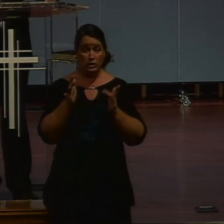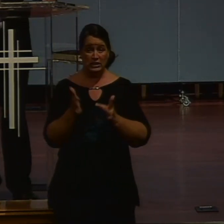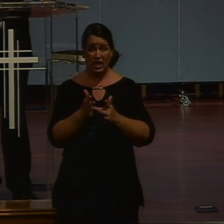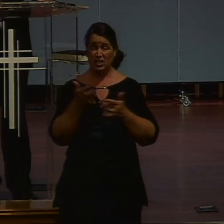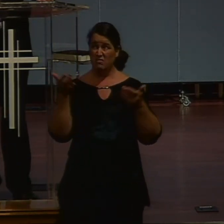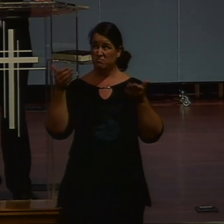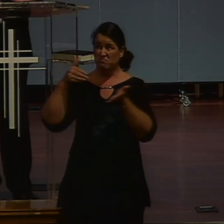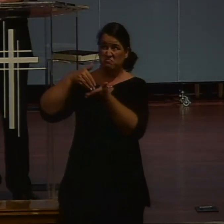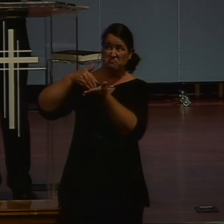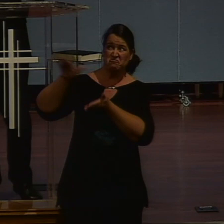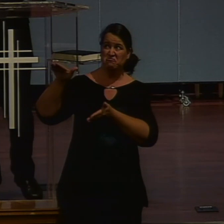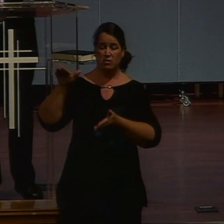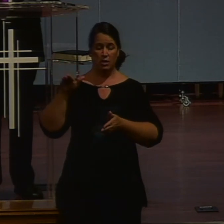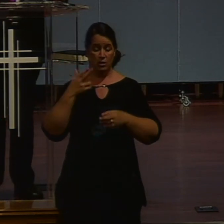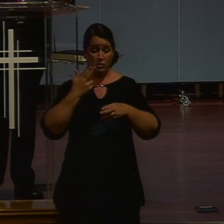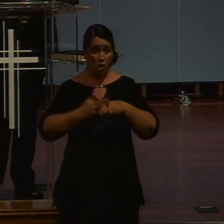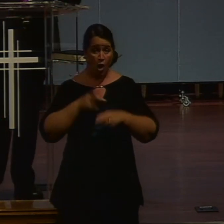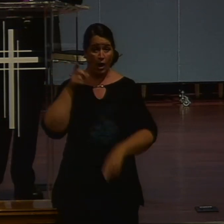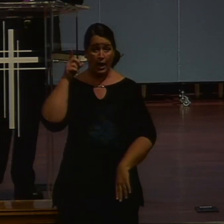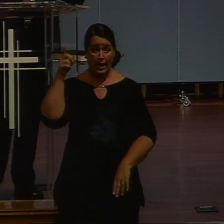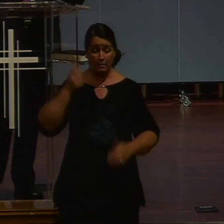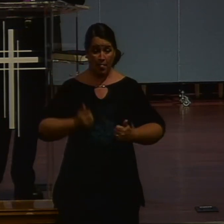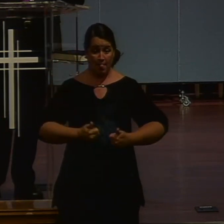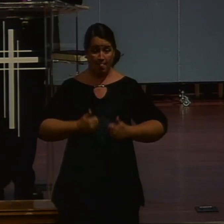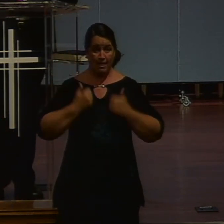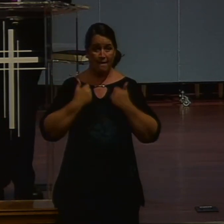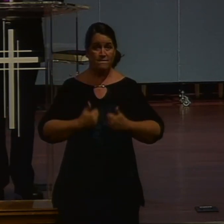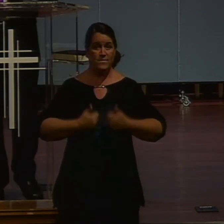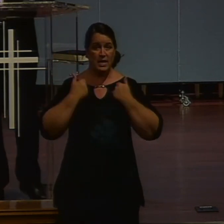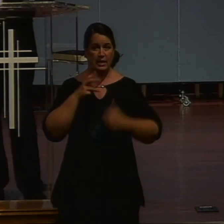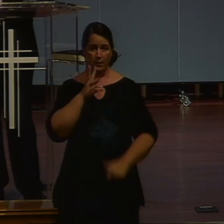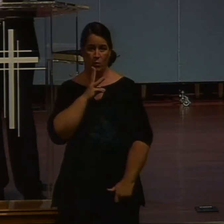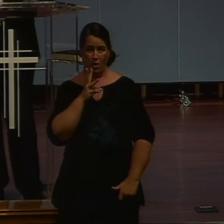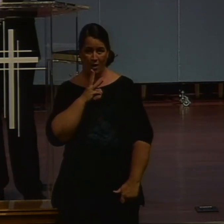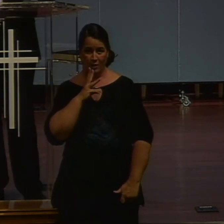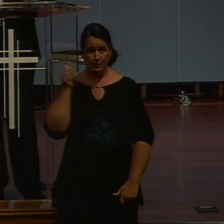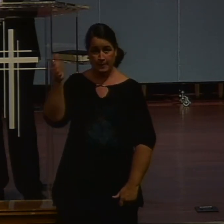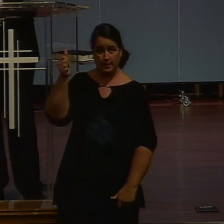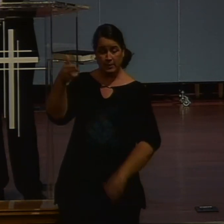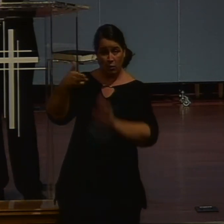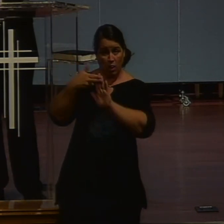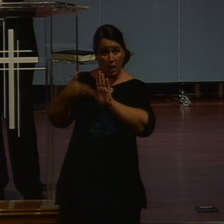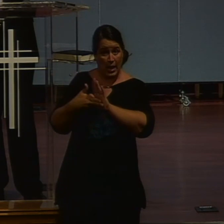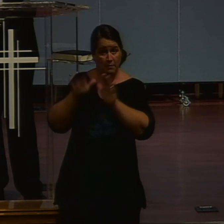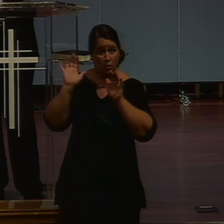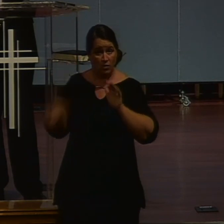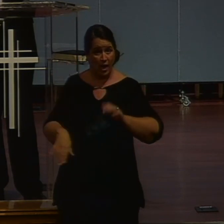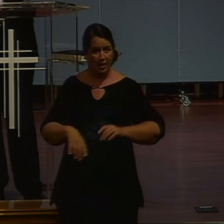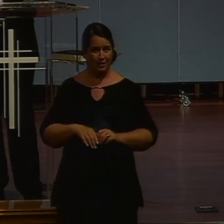have hewed for themselves cisterns. Have you ever been to Europe? I've been the pleasure of being in Europe and. Going through.